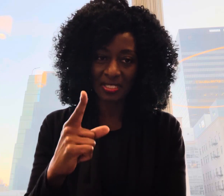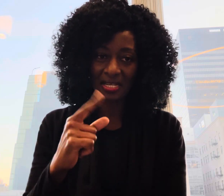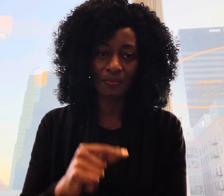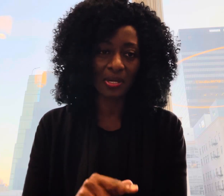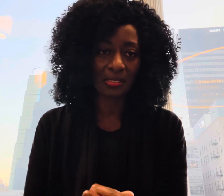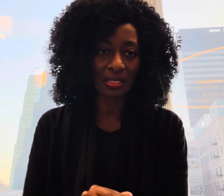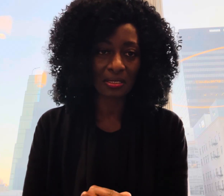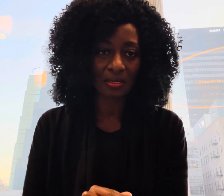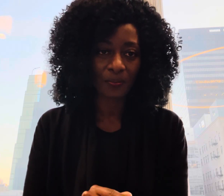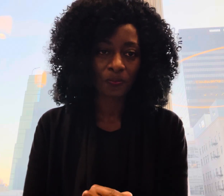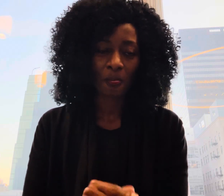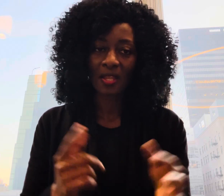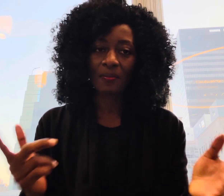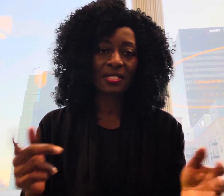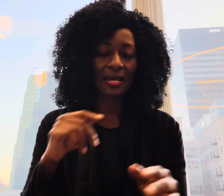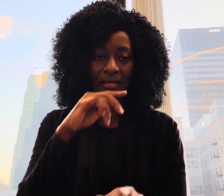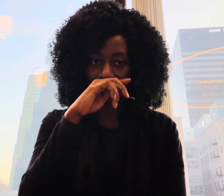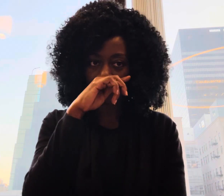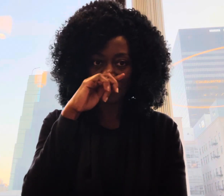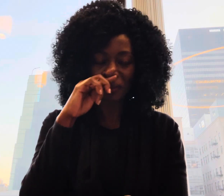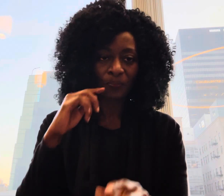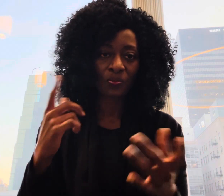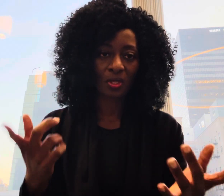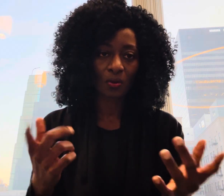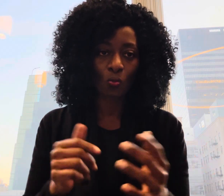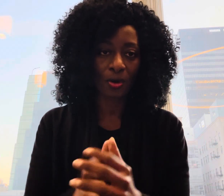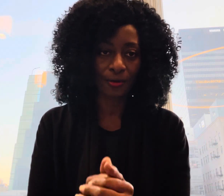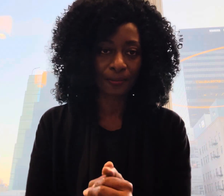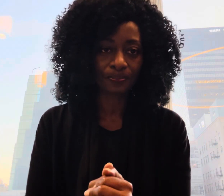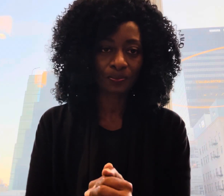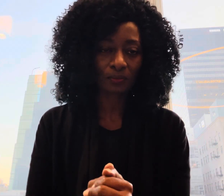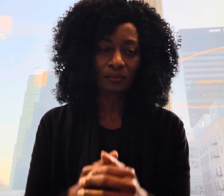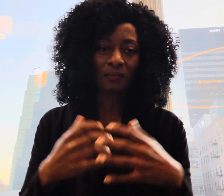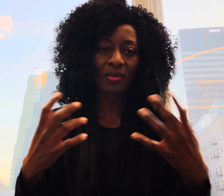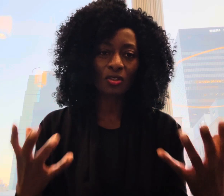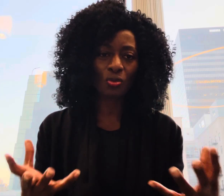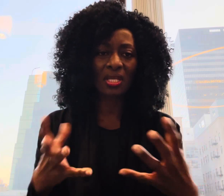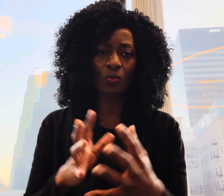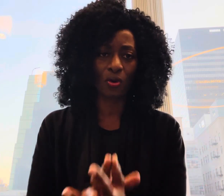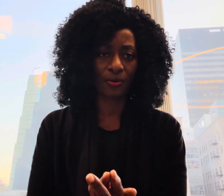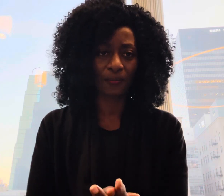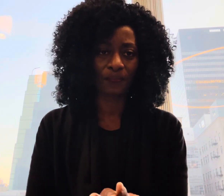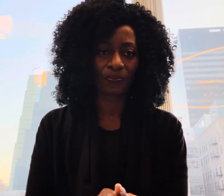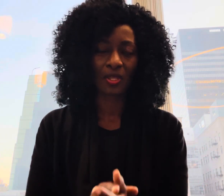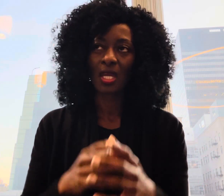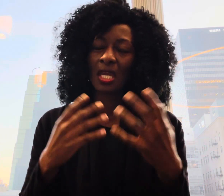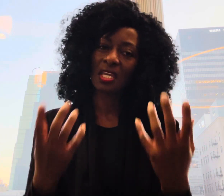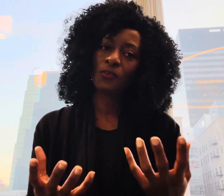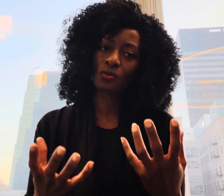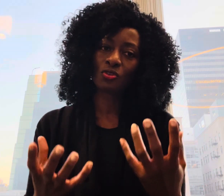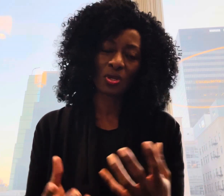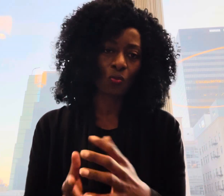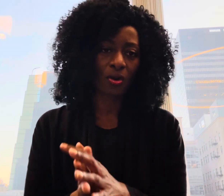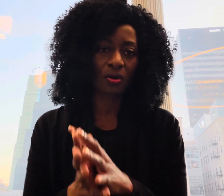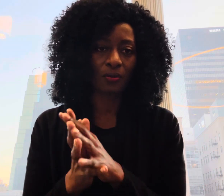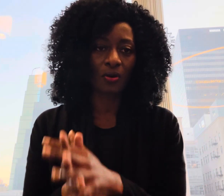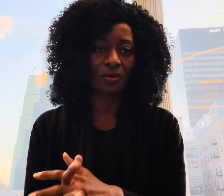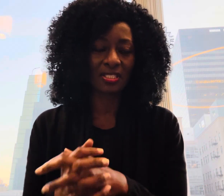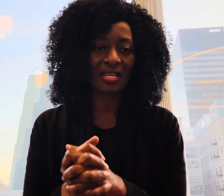daily basis let me take an example water drinking water if you don't drink water on a daily